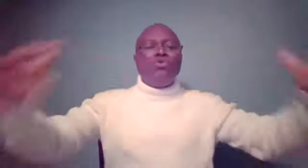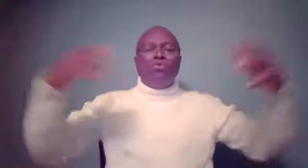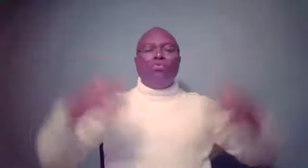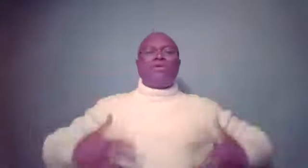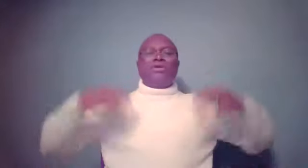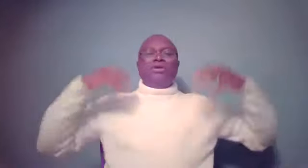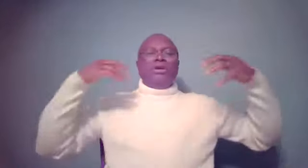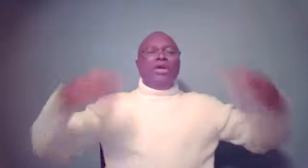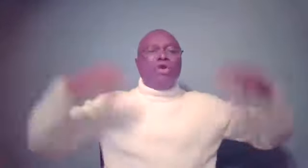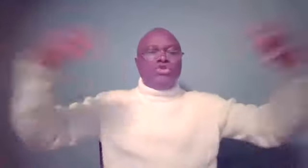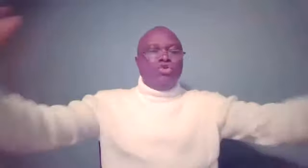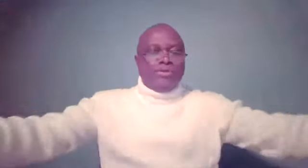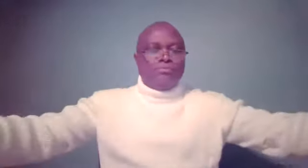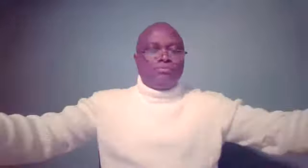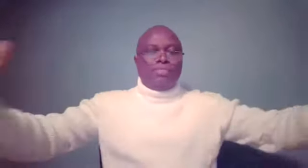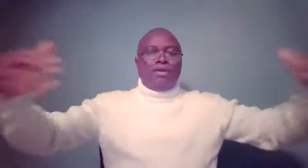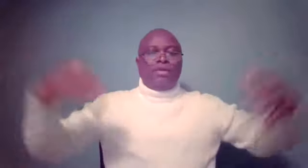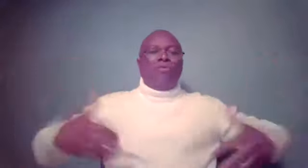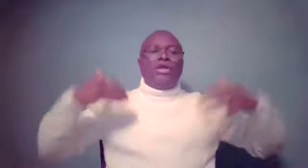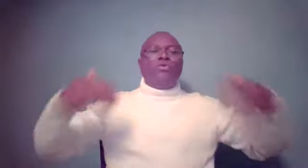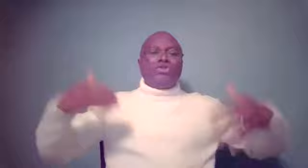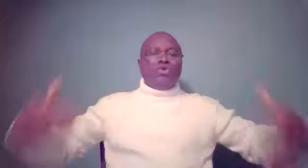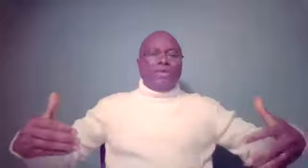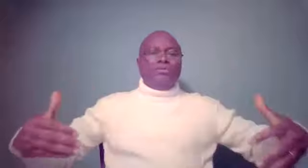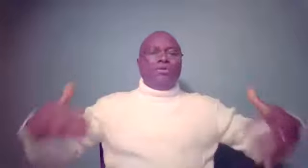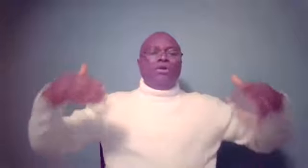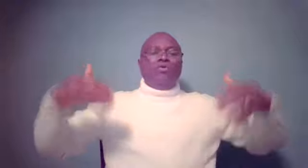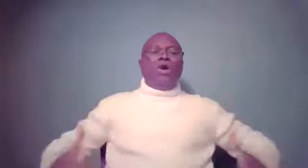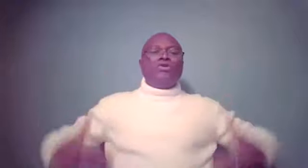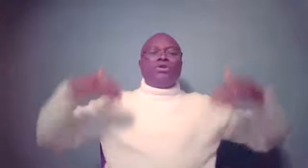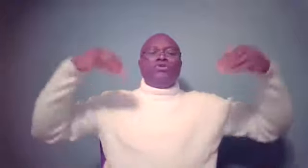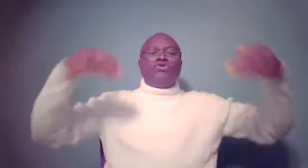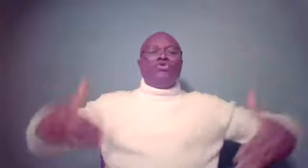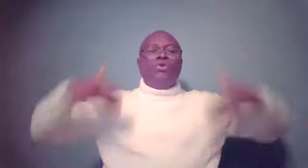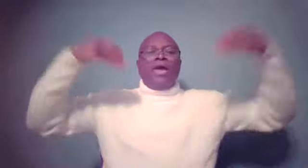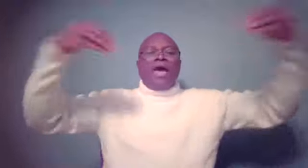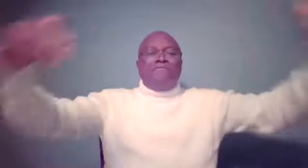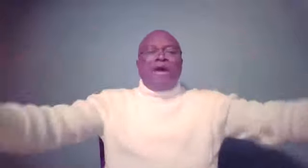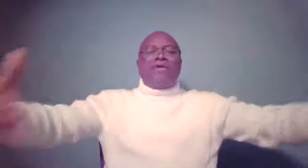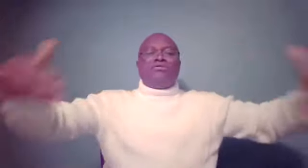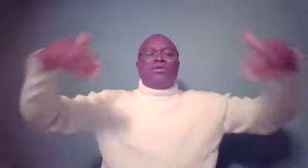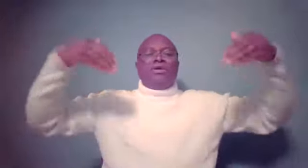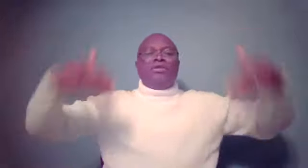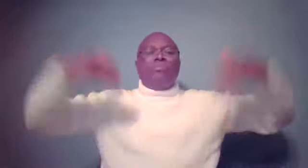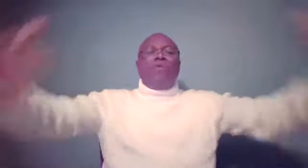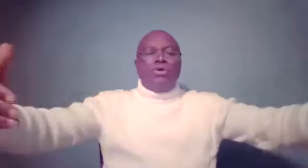what he was doing. That what he was doing was to advance the purpose